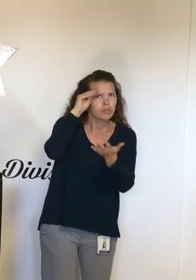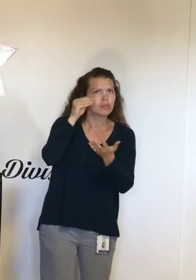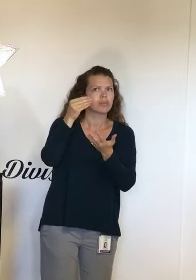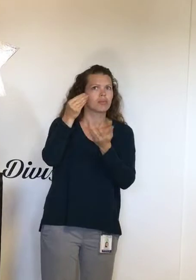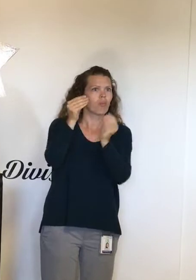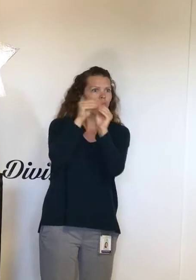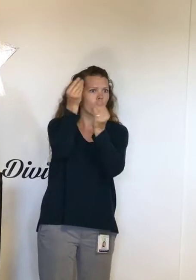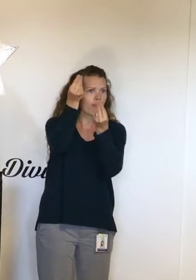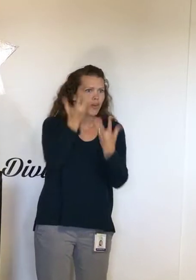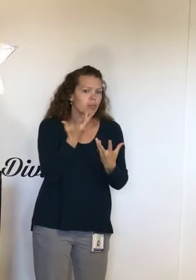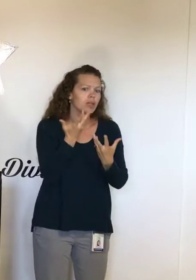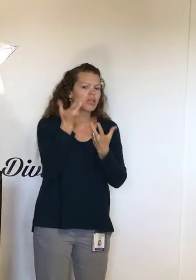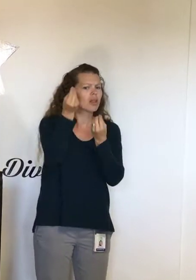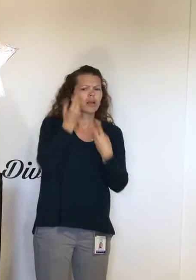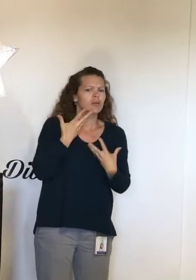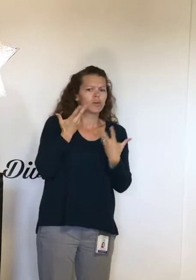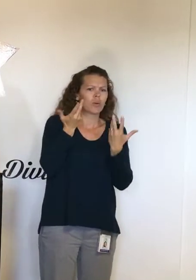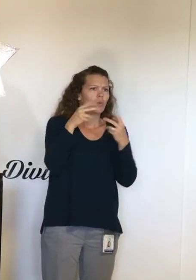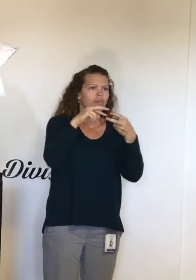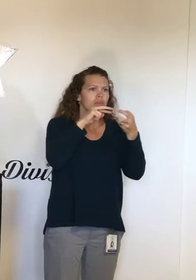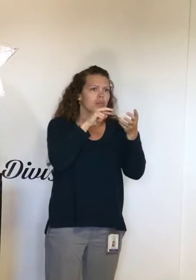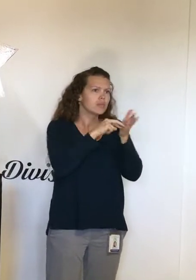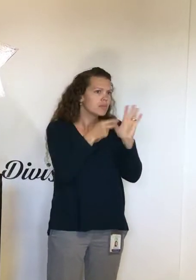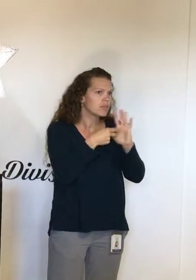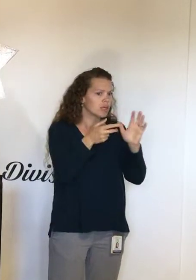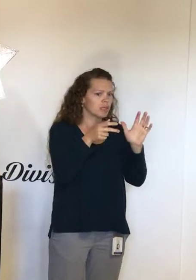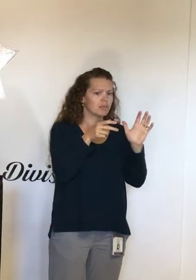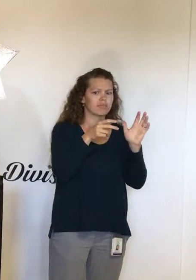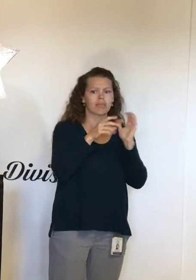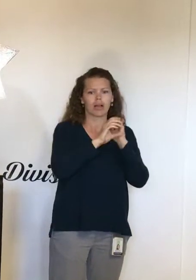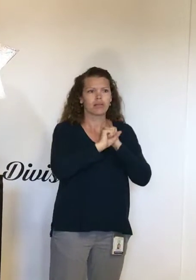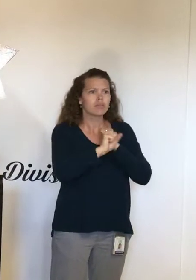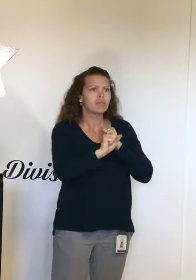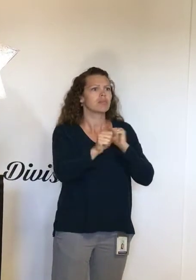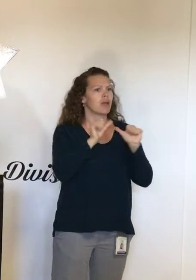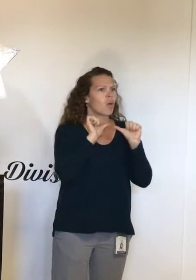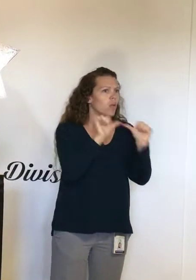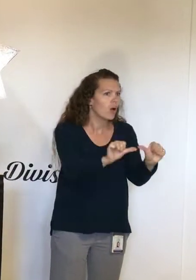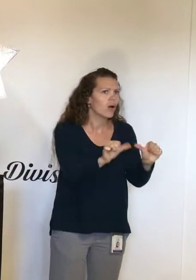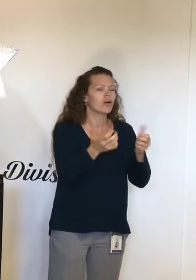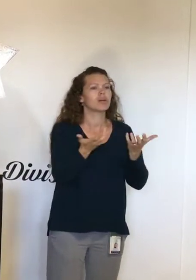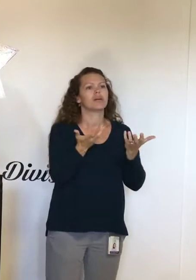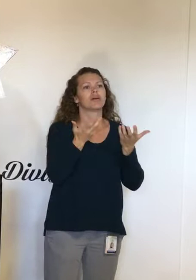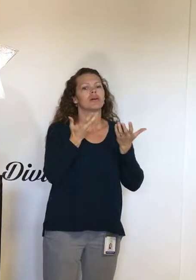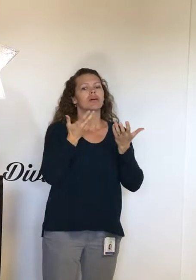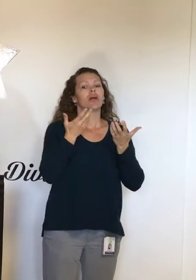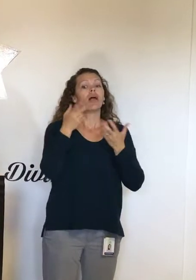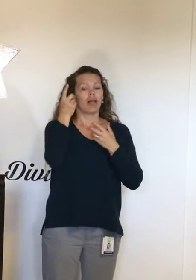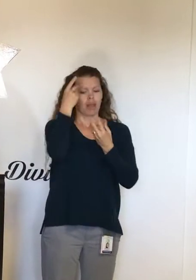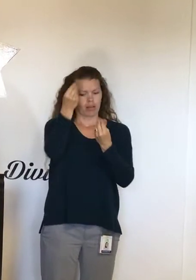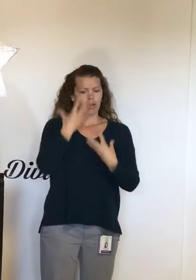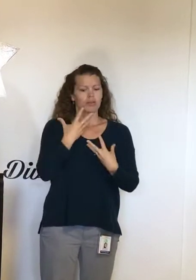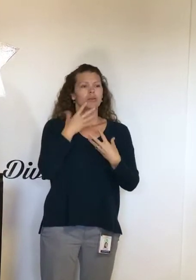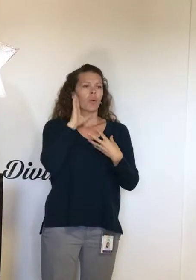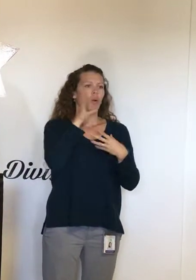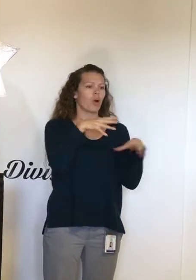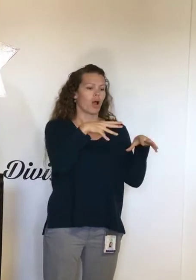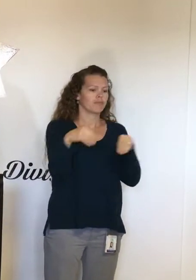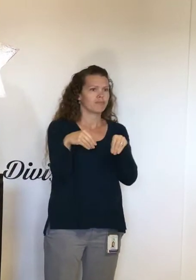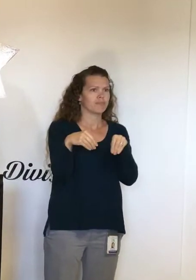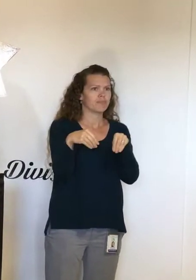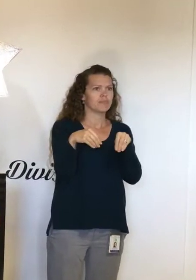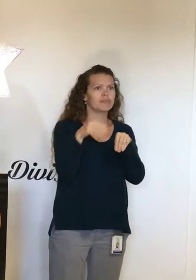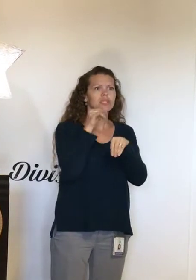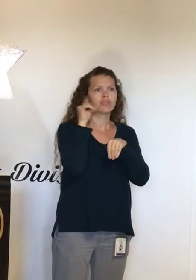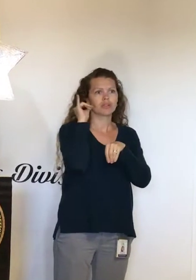solidify what exactly that meant. It really took us all day to verify the fact that power was going to be shut off. Because we do have